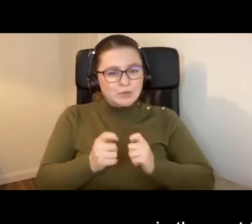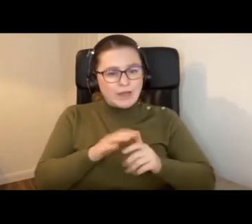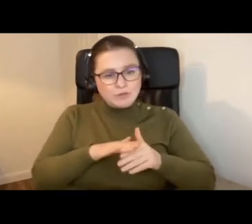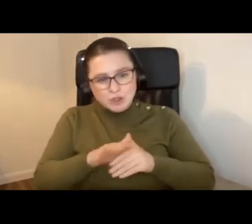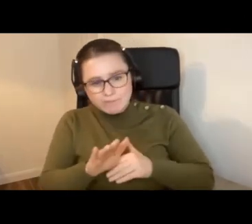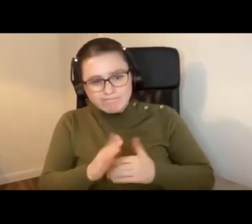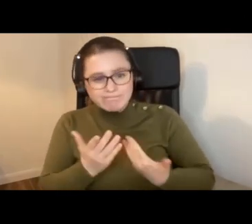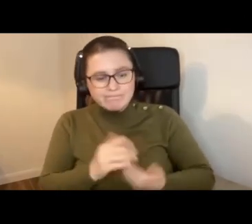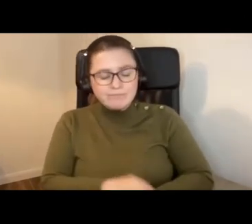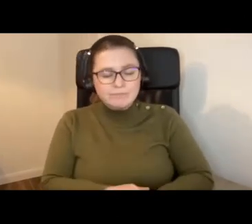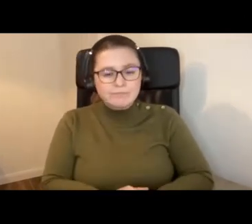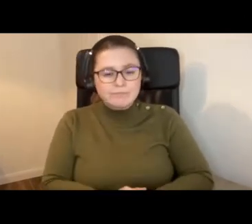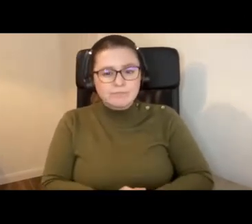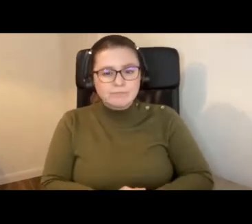things.